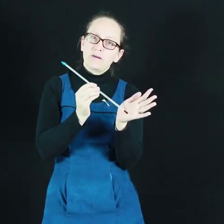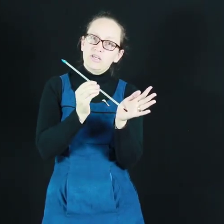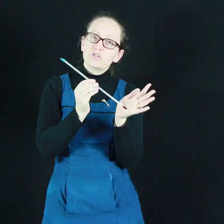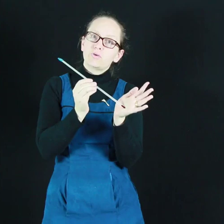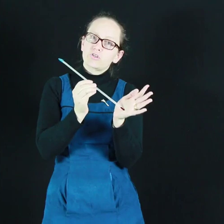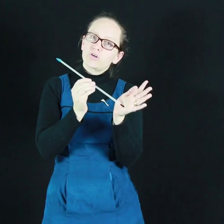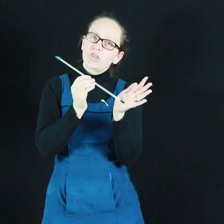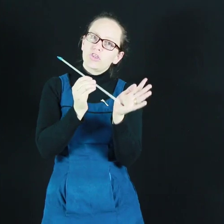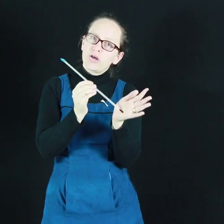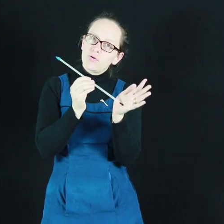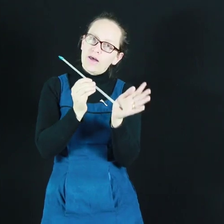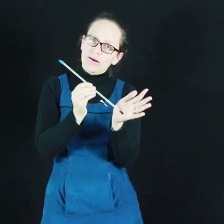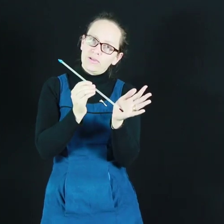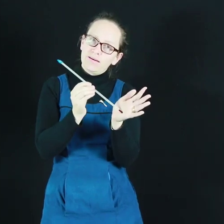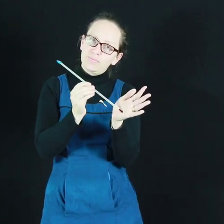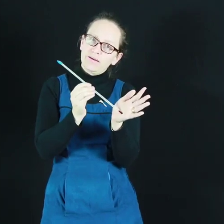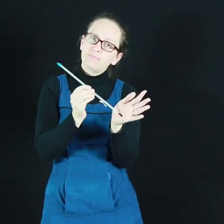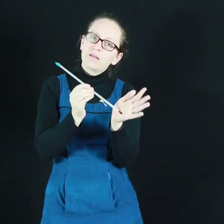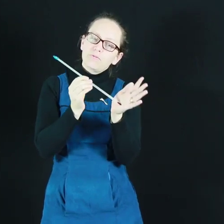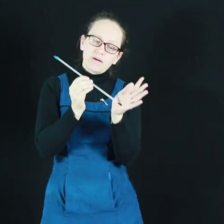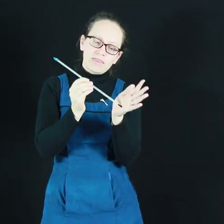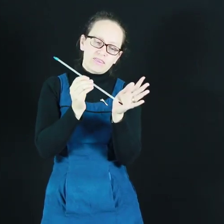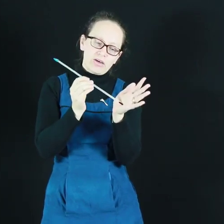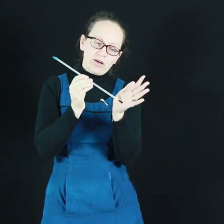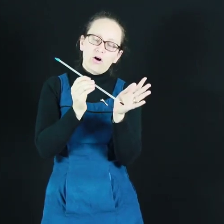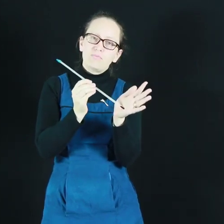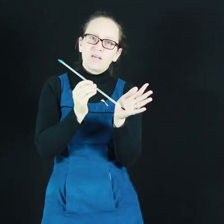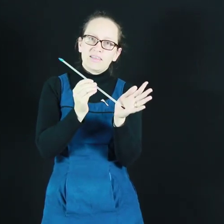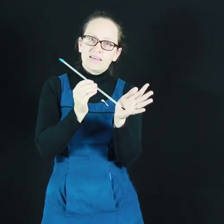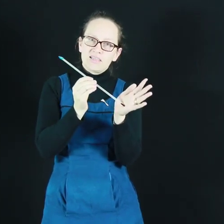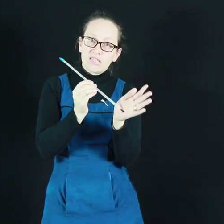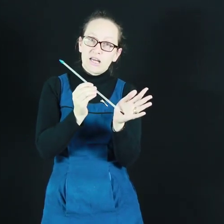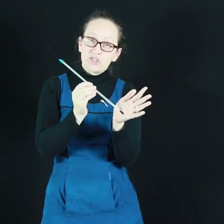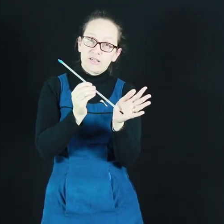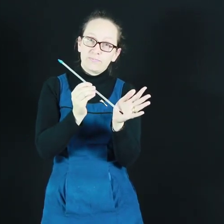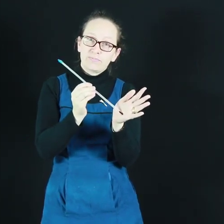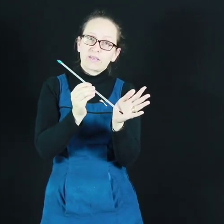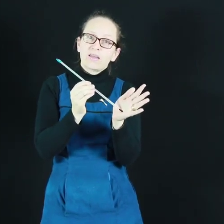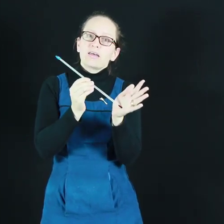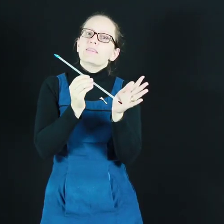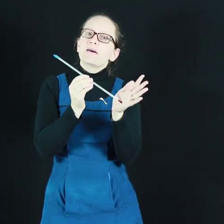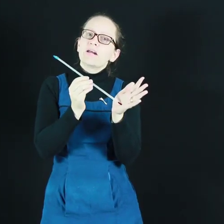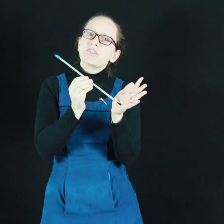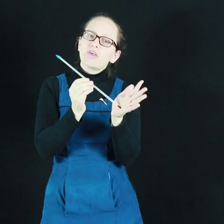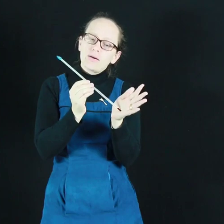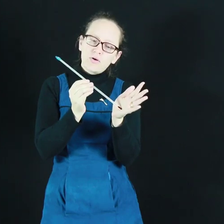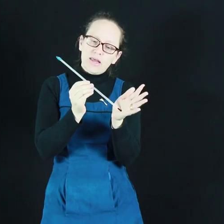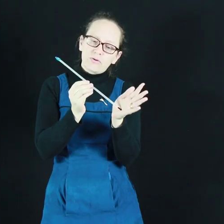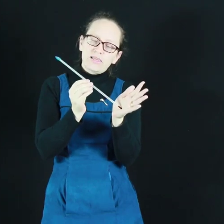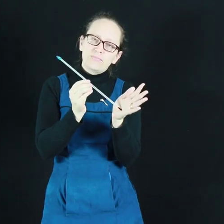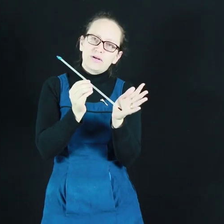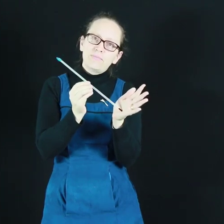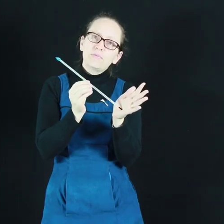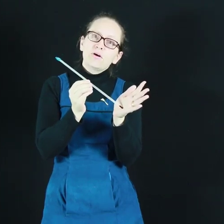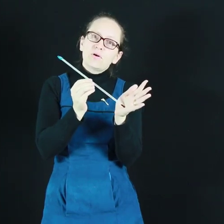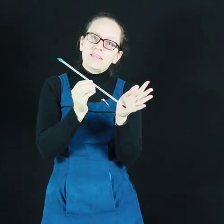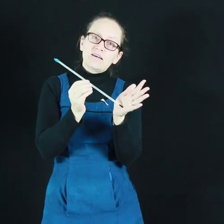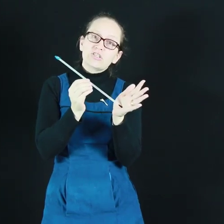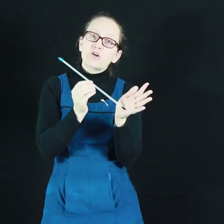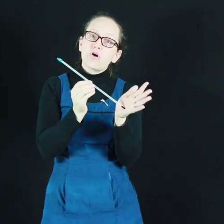reach what's called thermal equilibrium with the object that it's touching. They're at thermal equilibrium when there's no